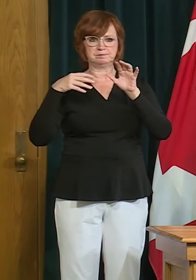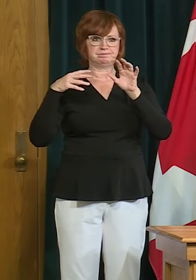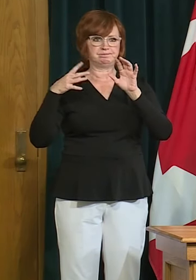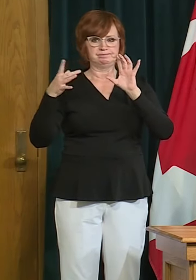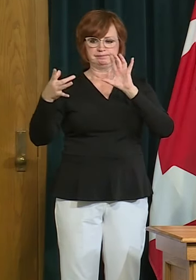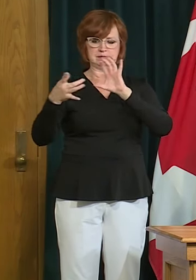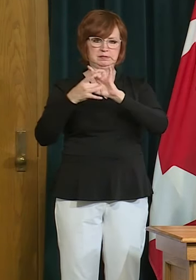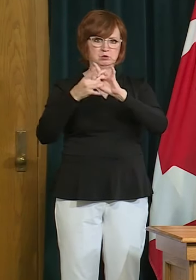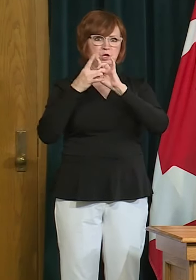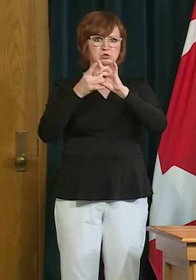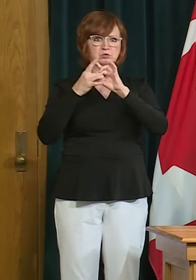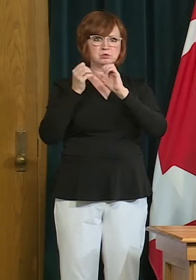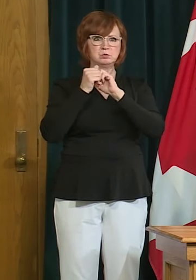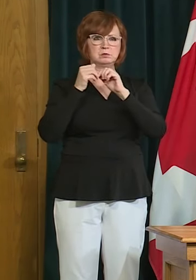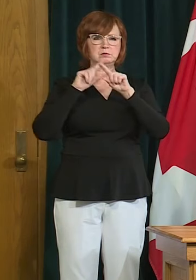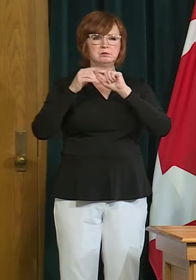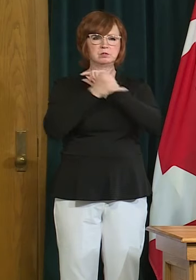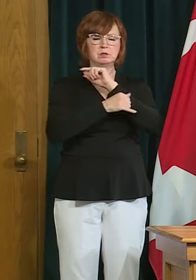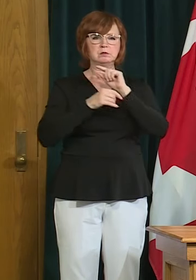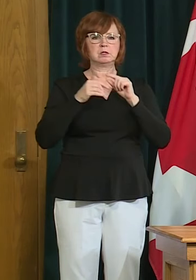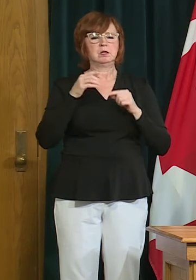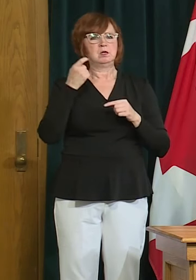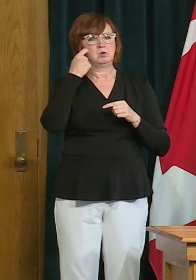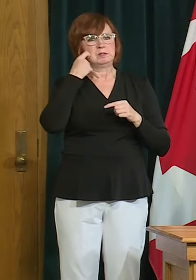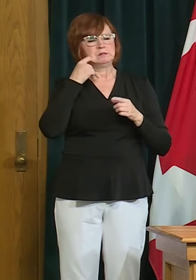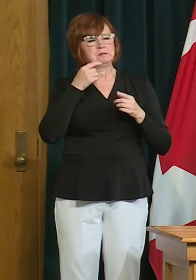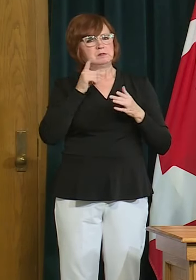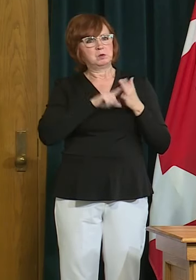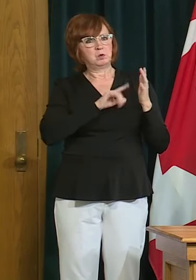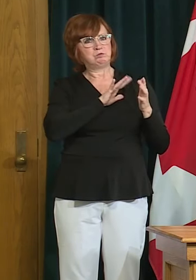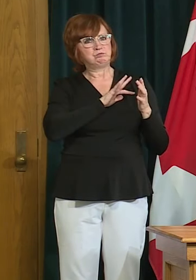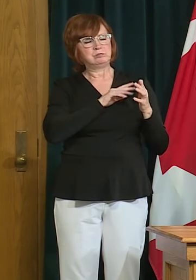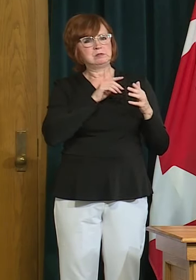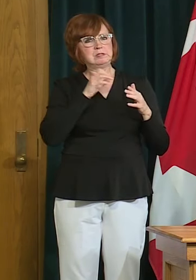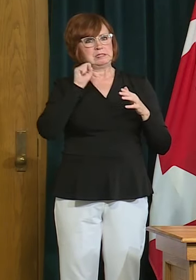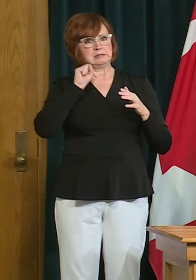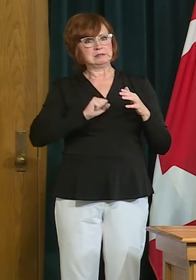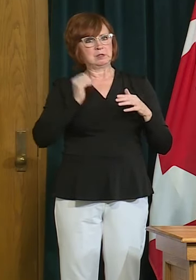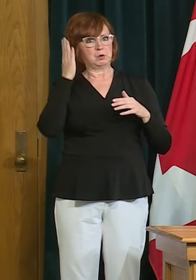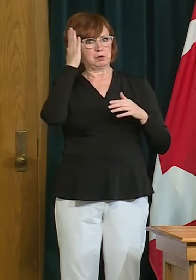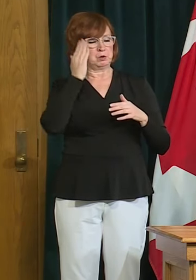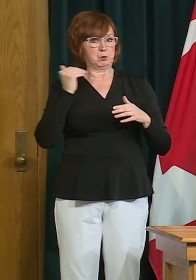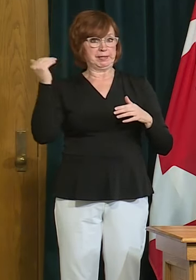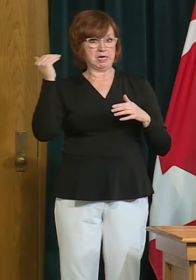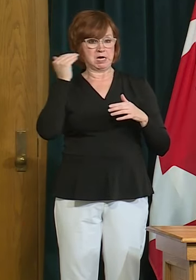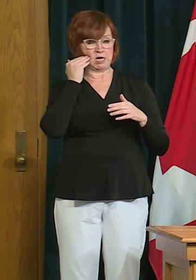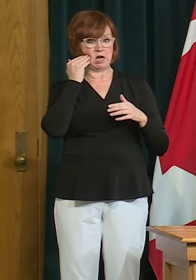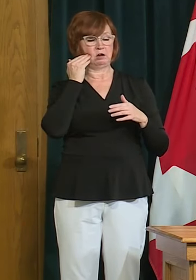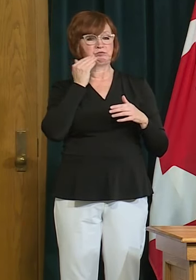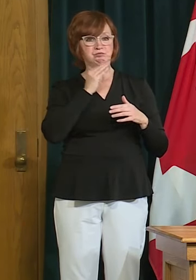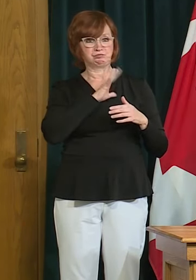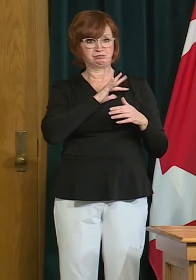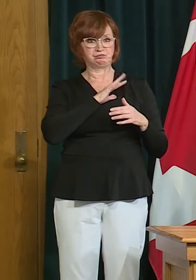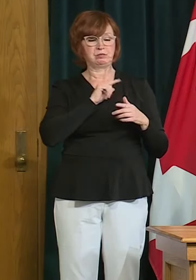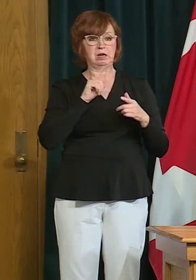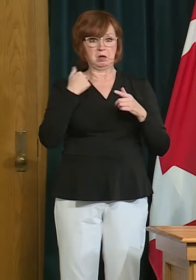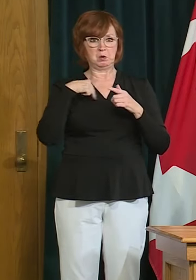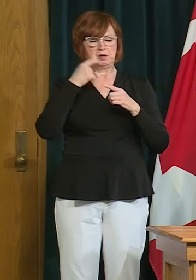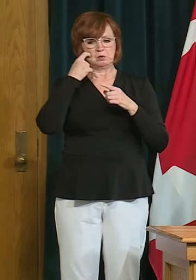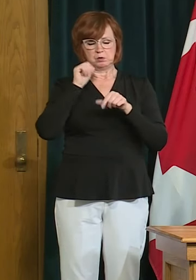covid pandemic and i would point uh to our most recent engagement in south korea where yes we were working with uh